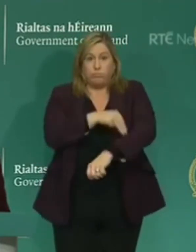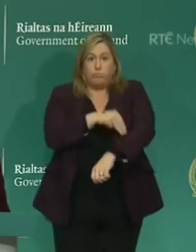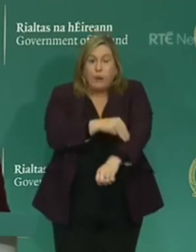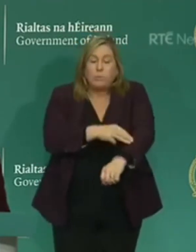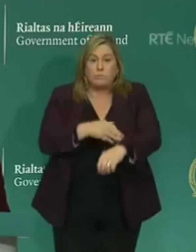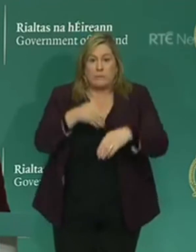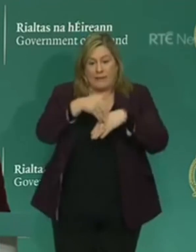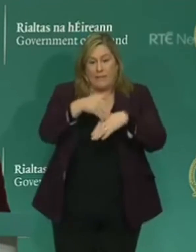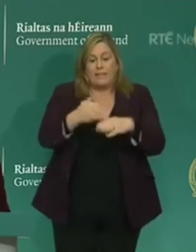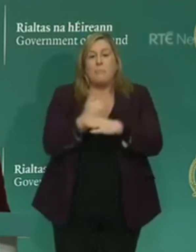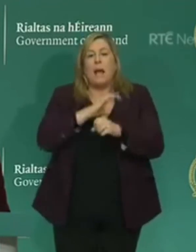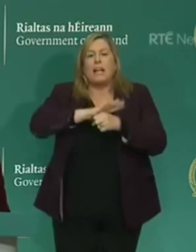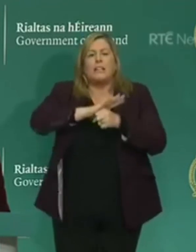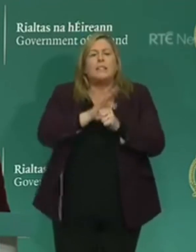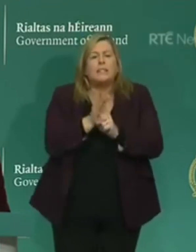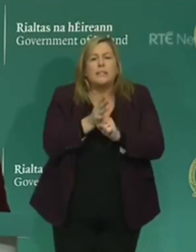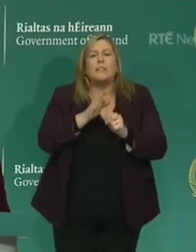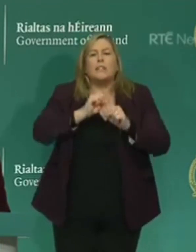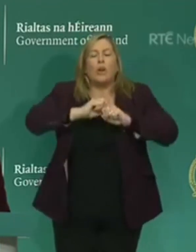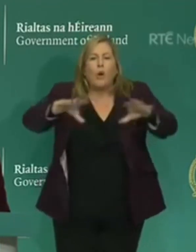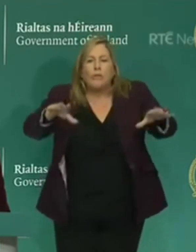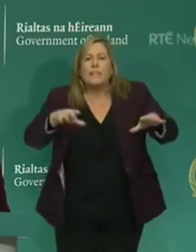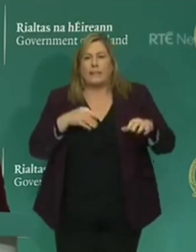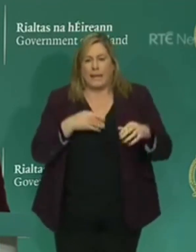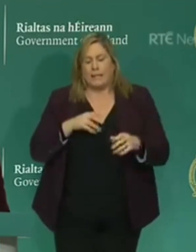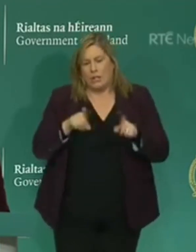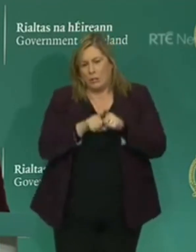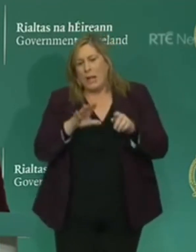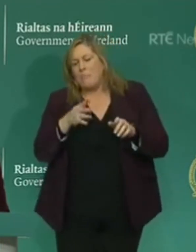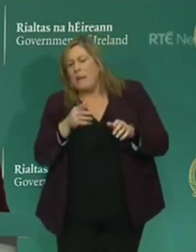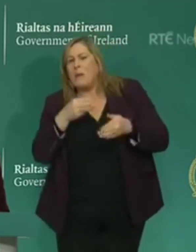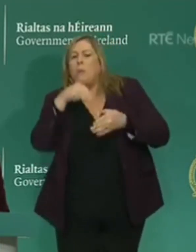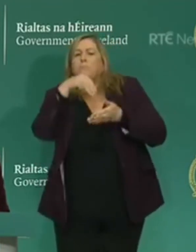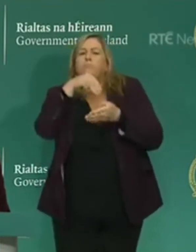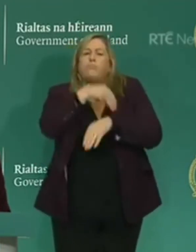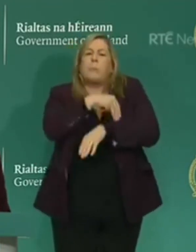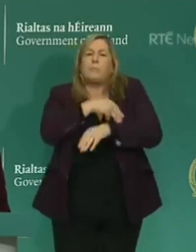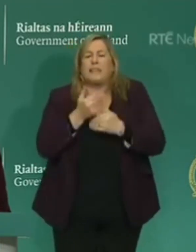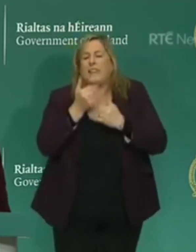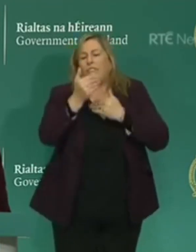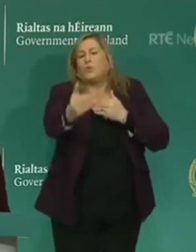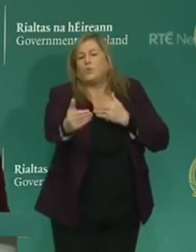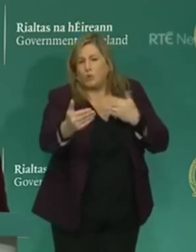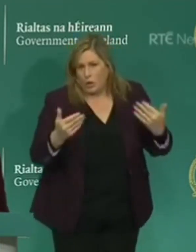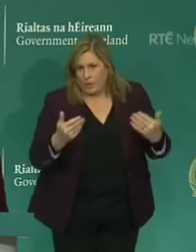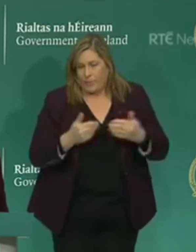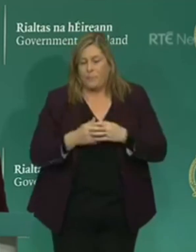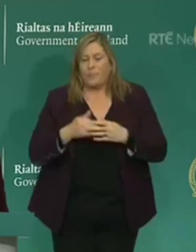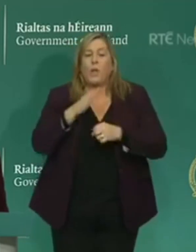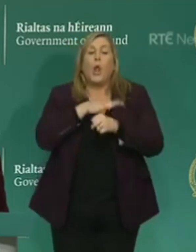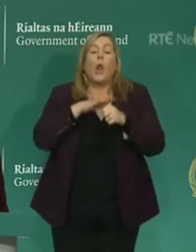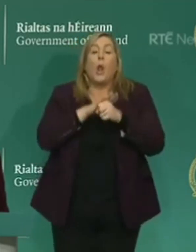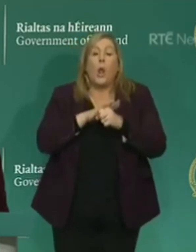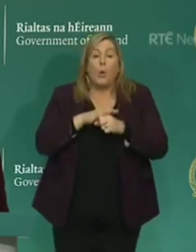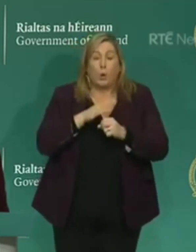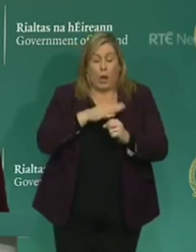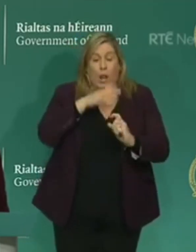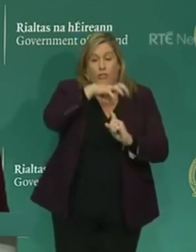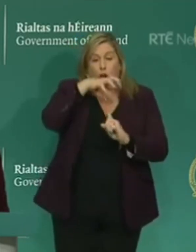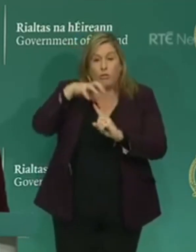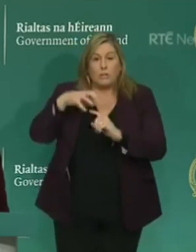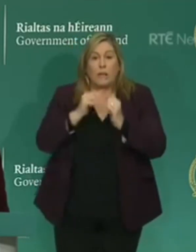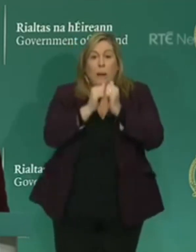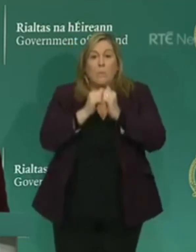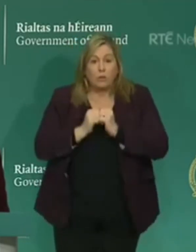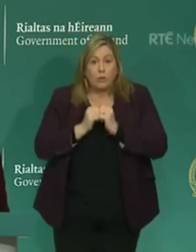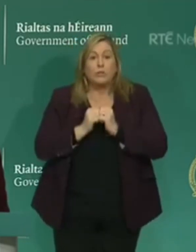COVID-19, and those who may encounter difficulties in the future. Local authority borrowers facing difficulties due